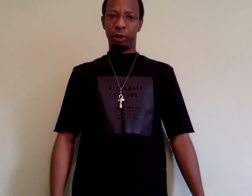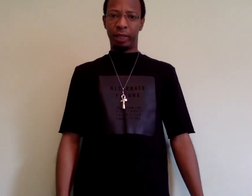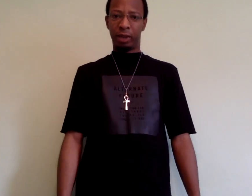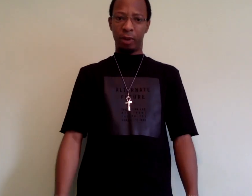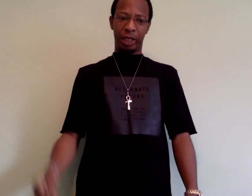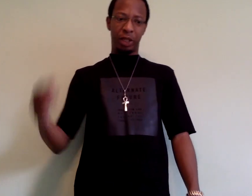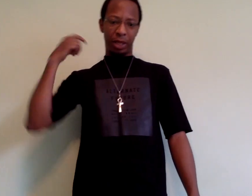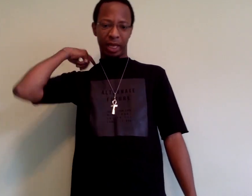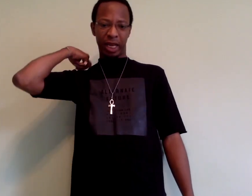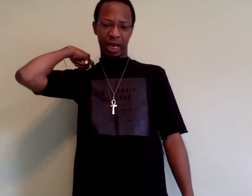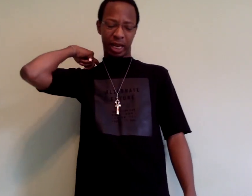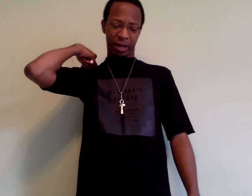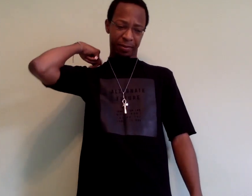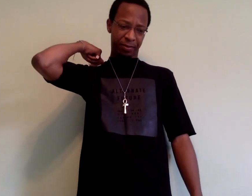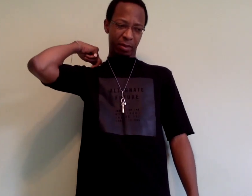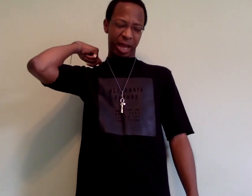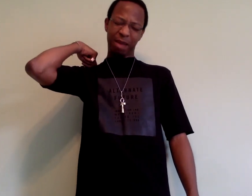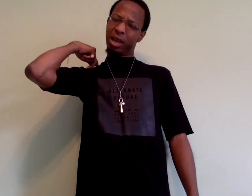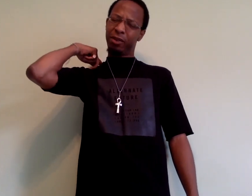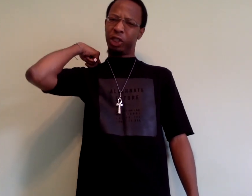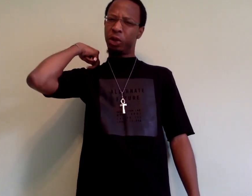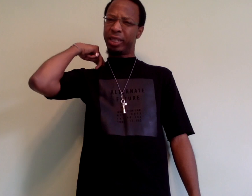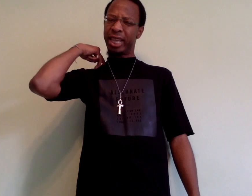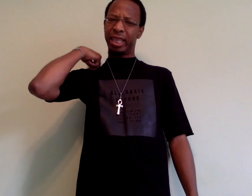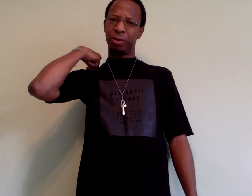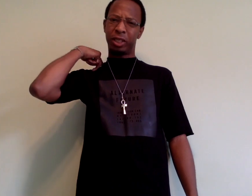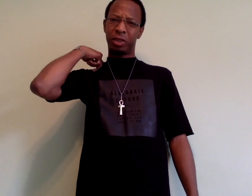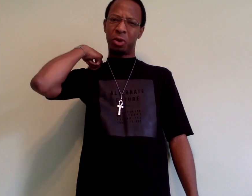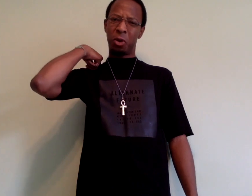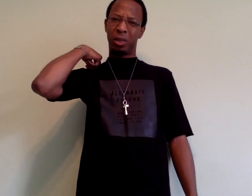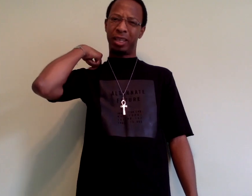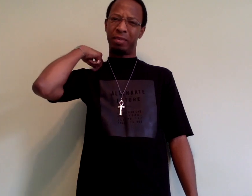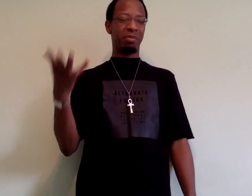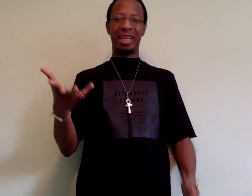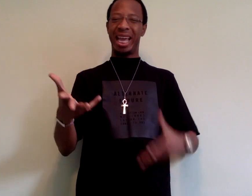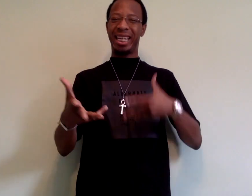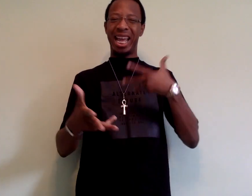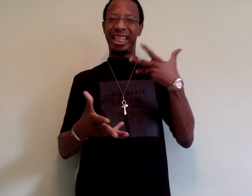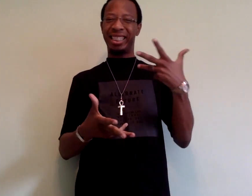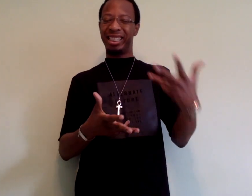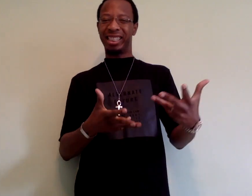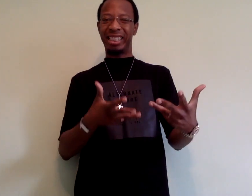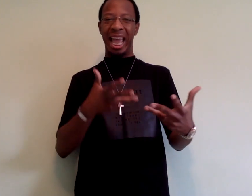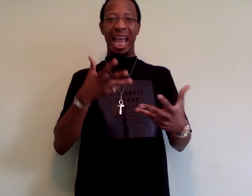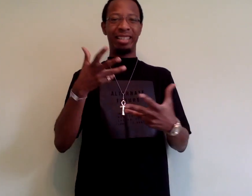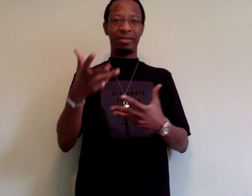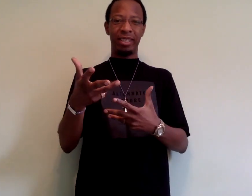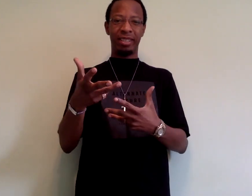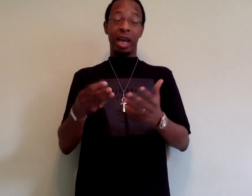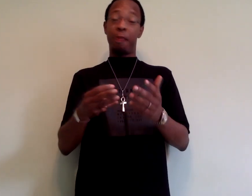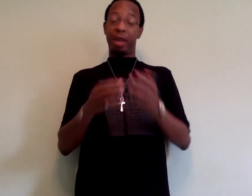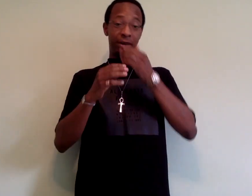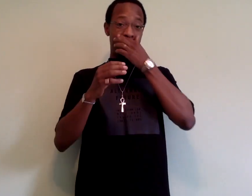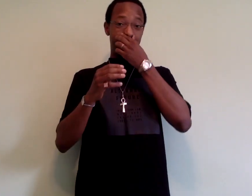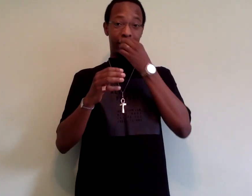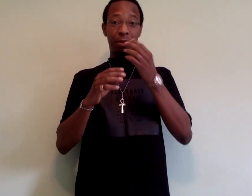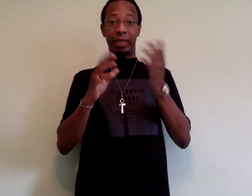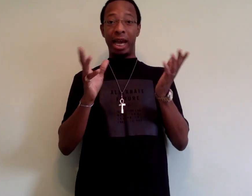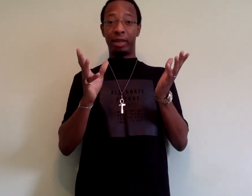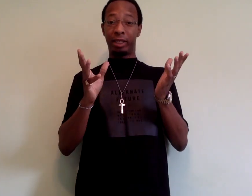in which the, uh, I'm not even sure exactly what to call him, black nationalist activist, apparently there's some doubt as